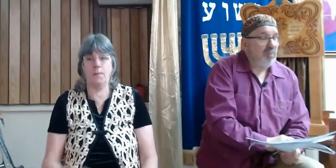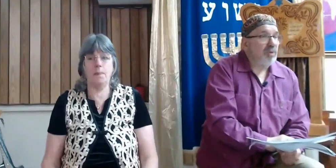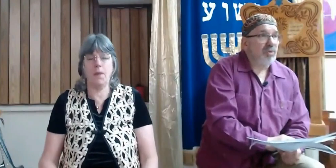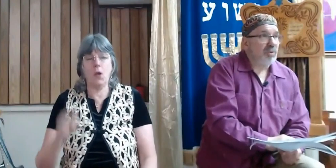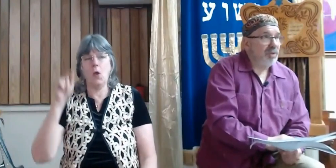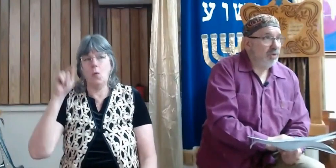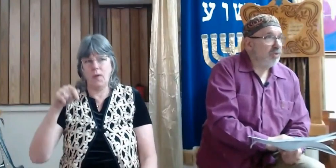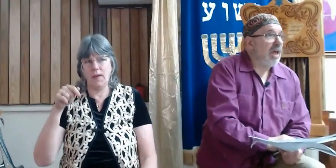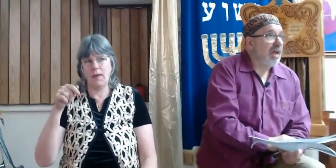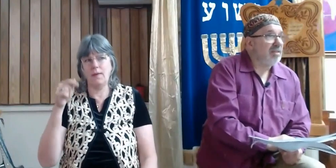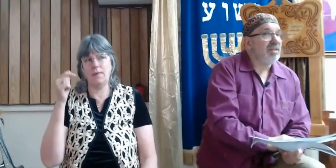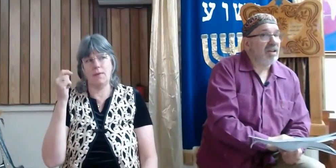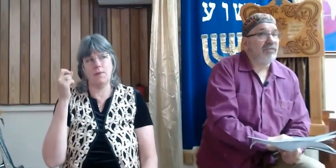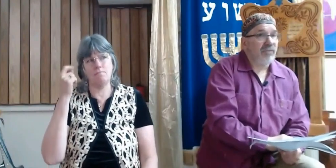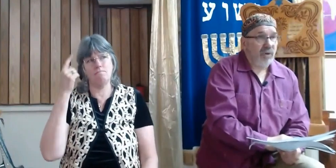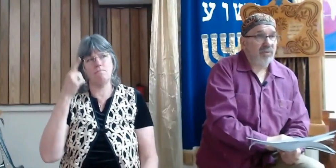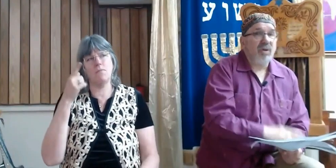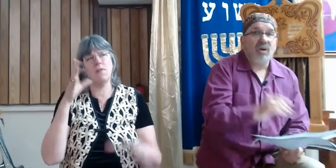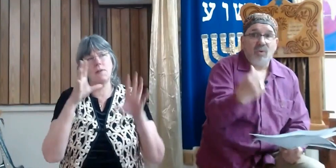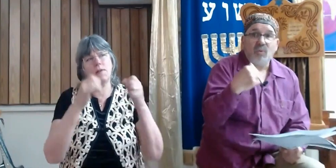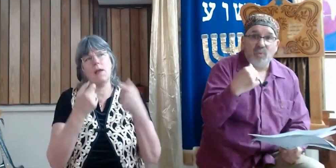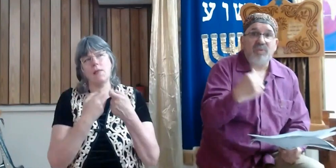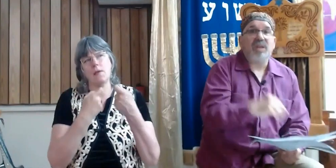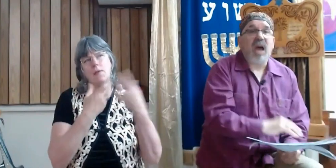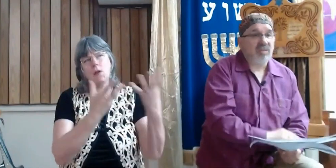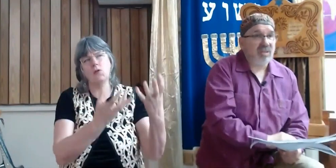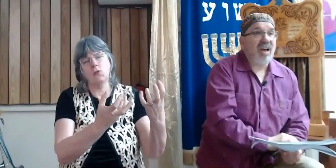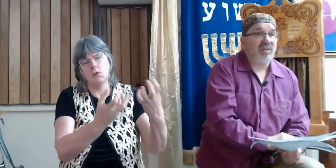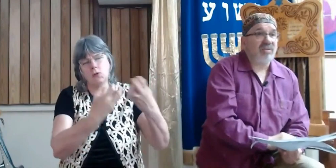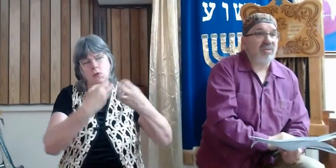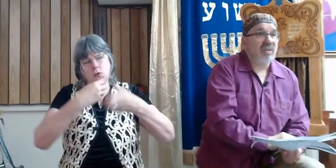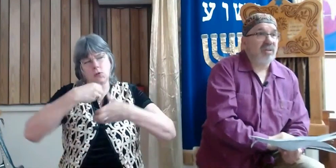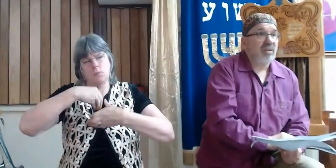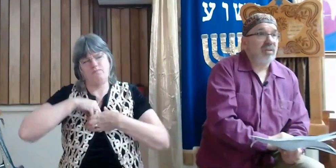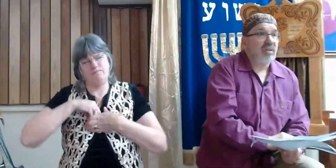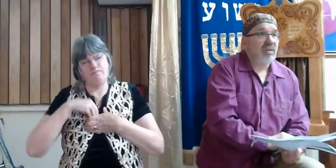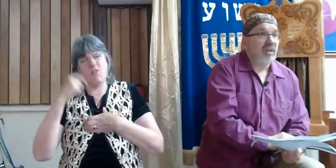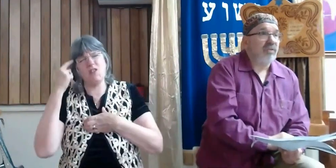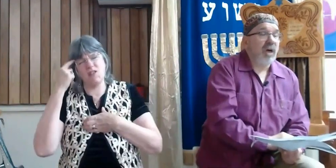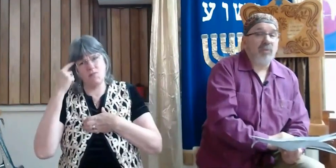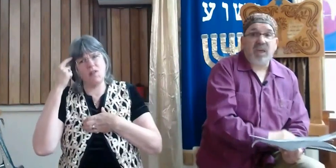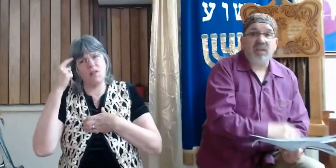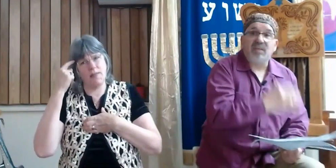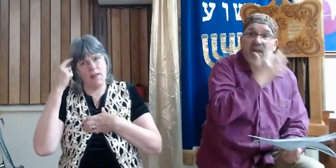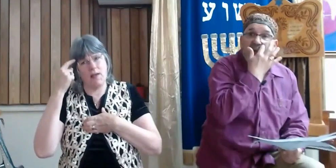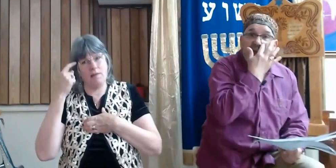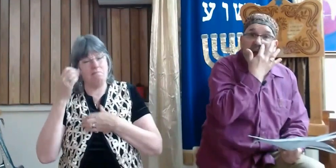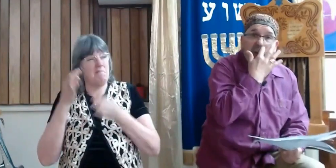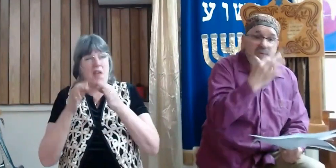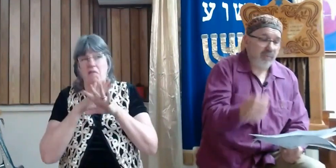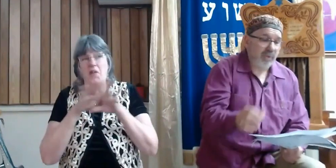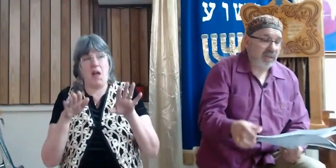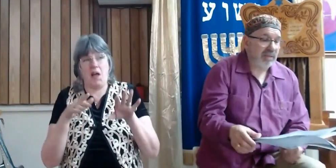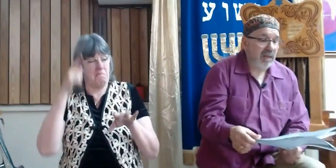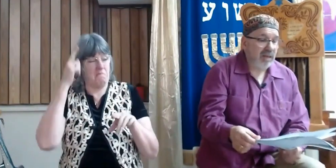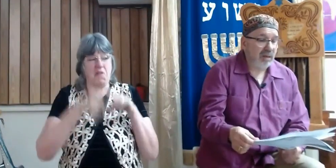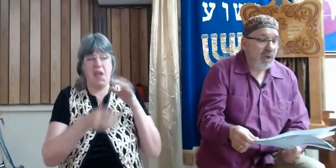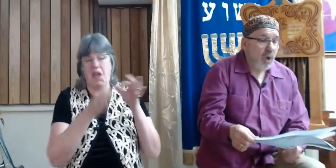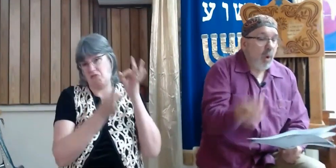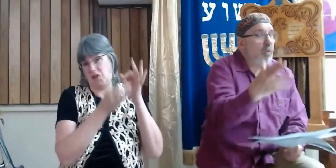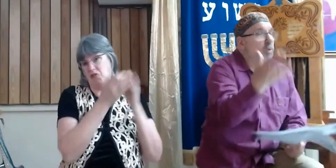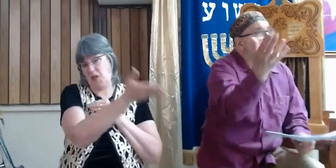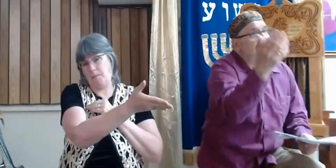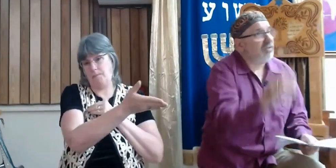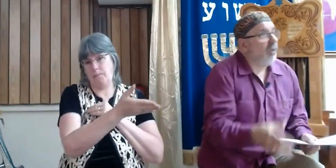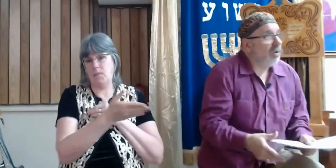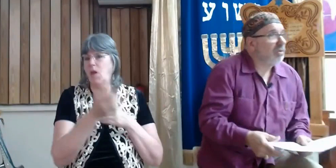need to be able to internalize their fault within ourselves. If not, we can't say nothing about them, we can't say anything.